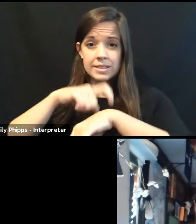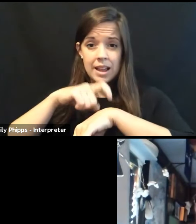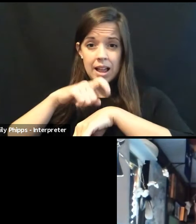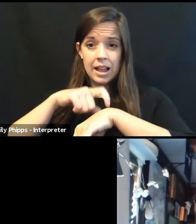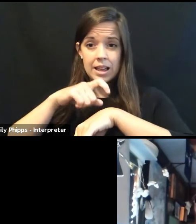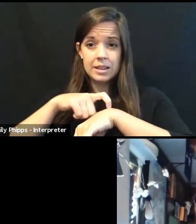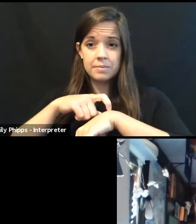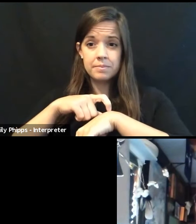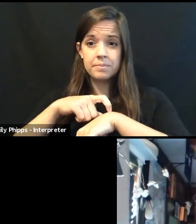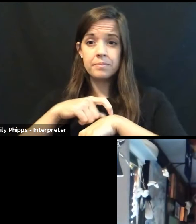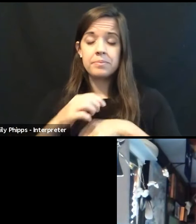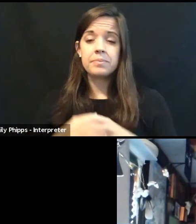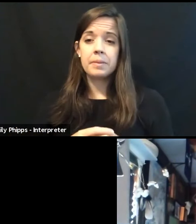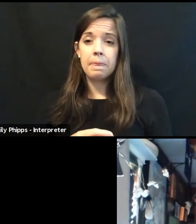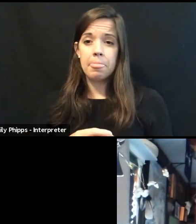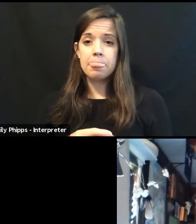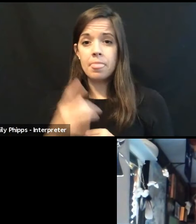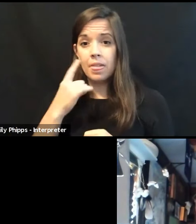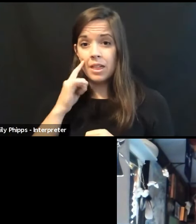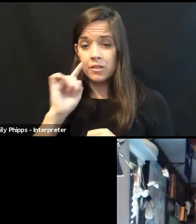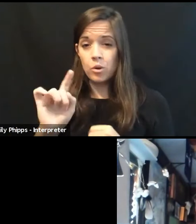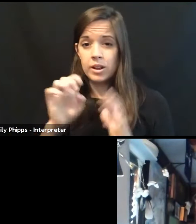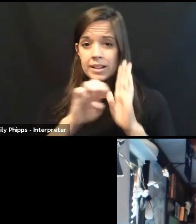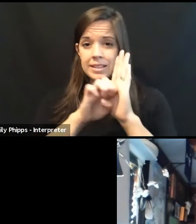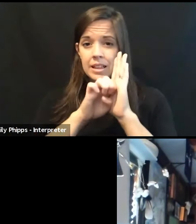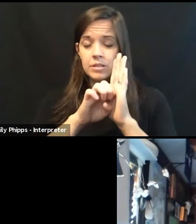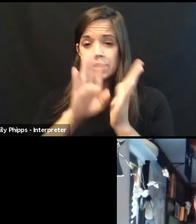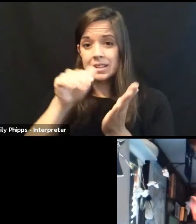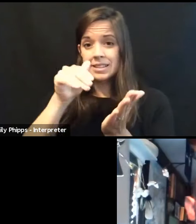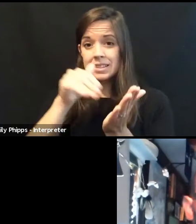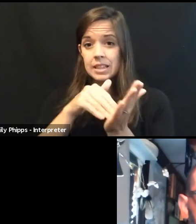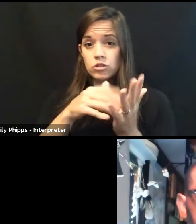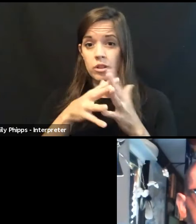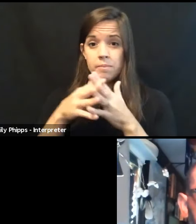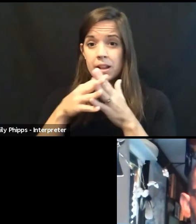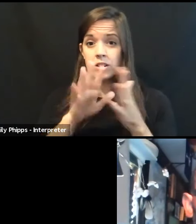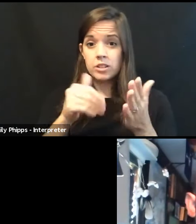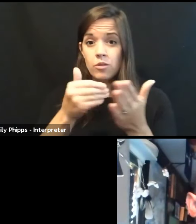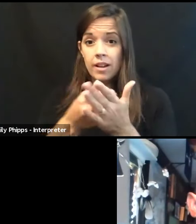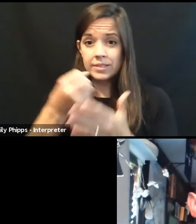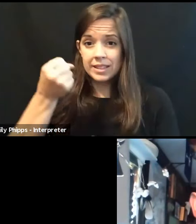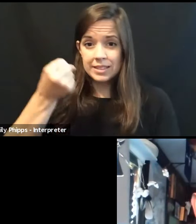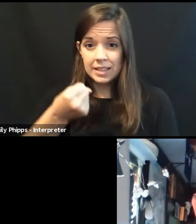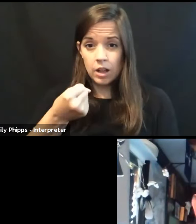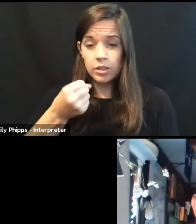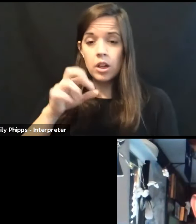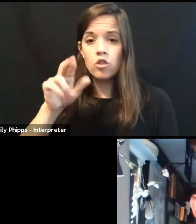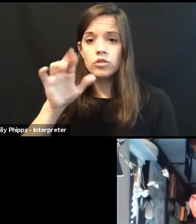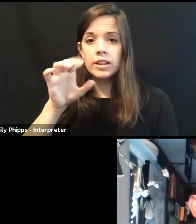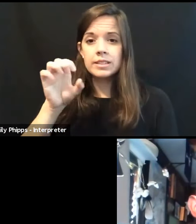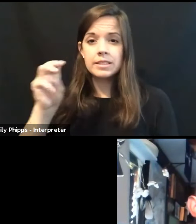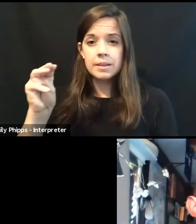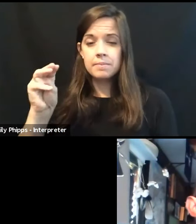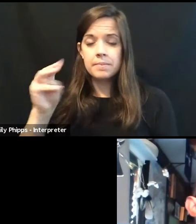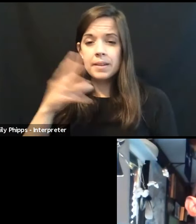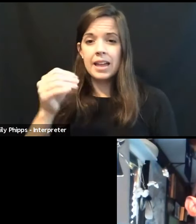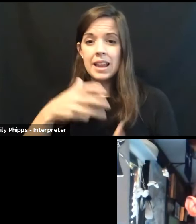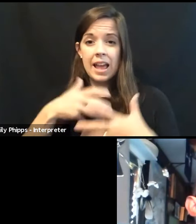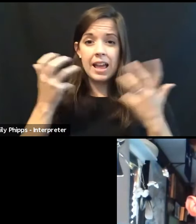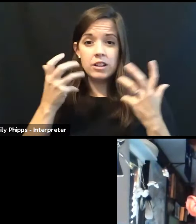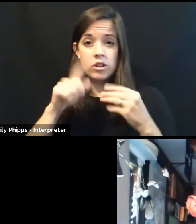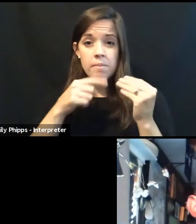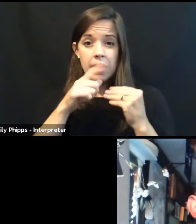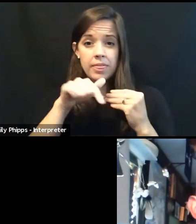migration? For example, once enough Central Americans arrived in the South, then racism and anger against them went up